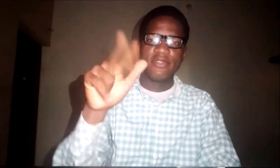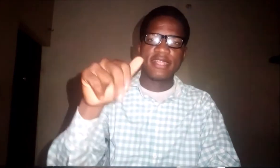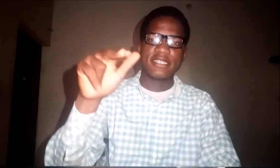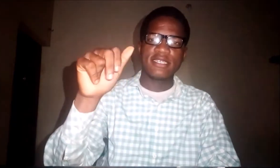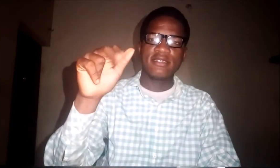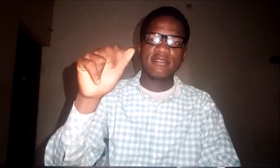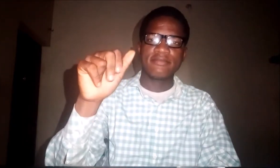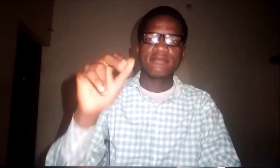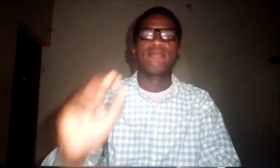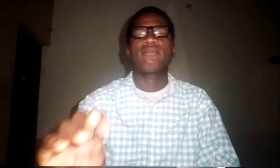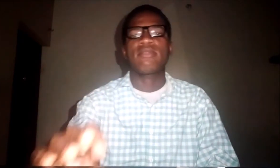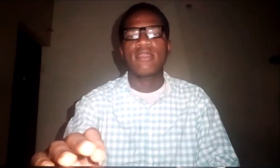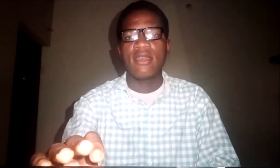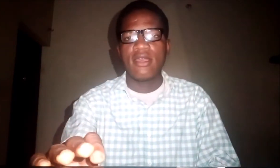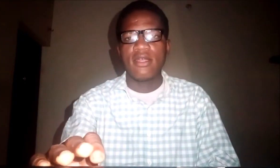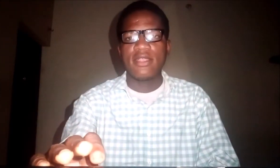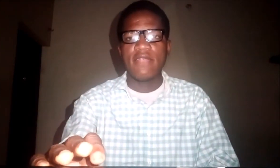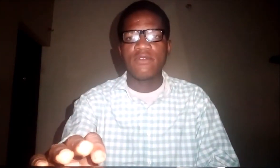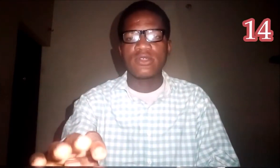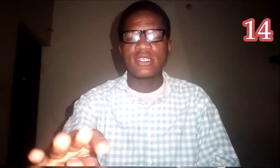Thirteen. Then fourteen.